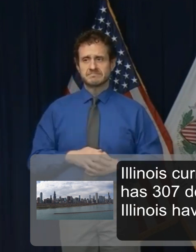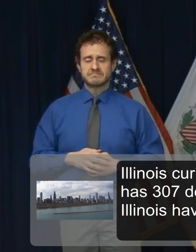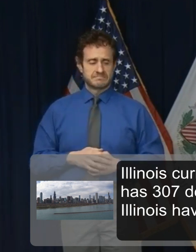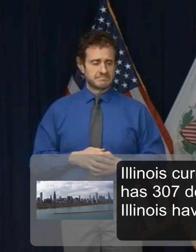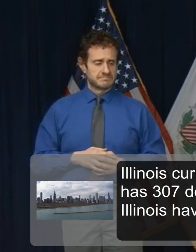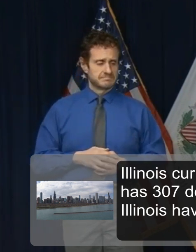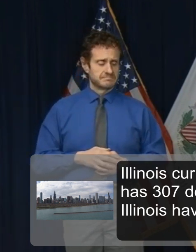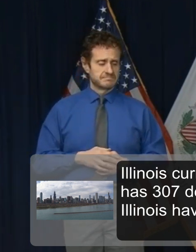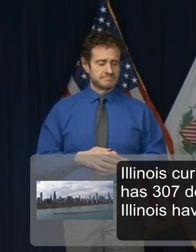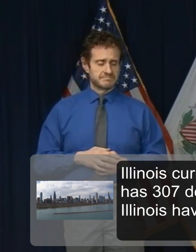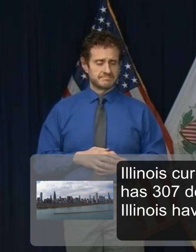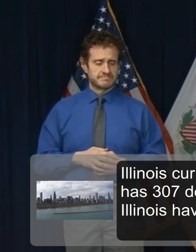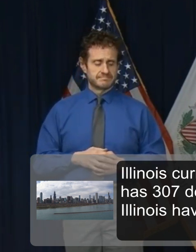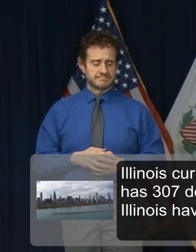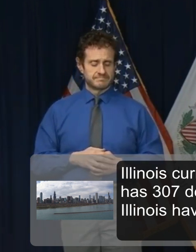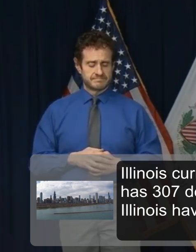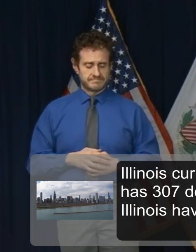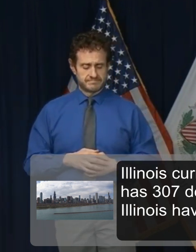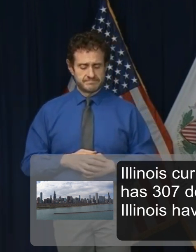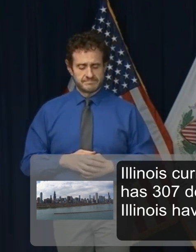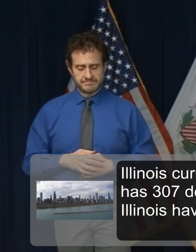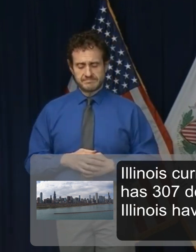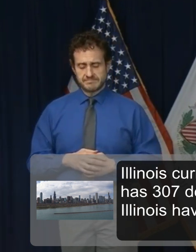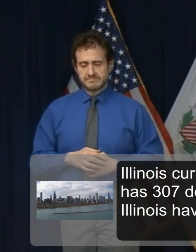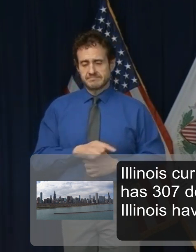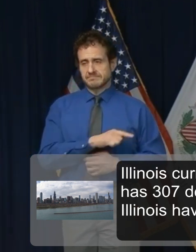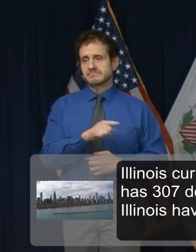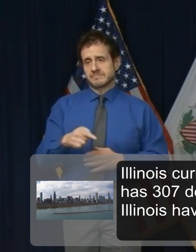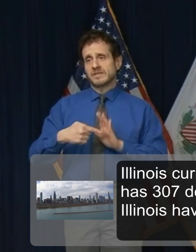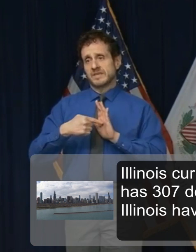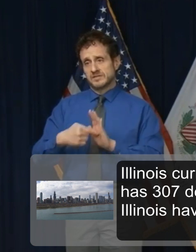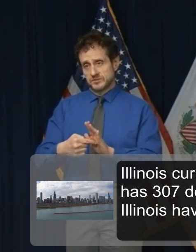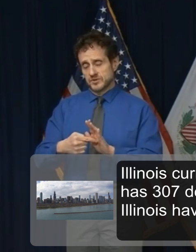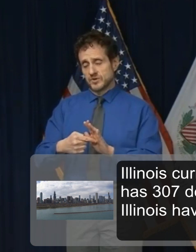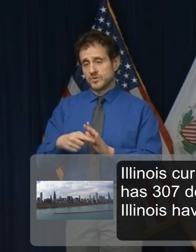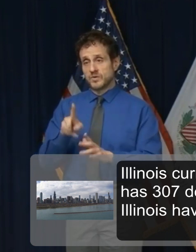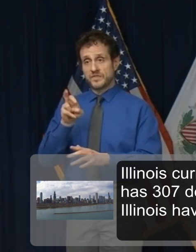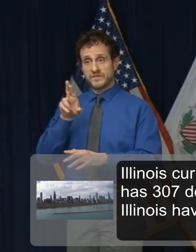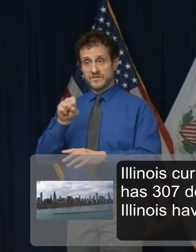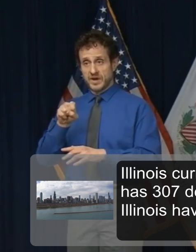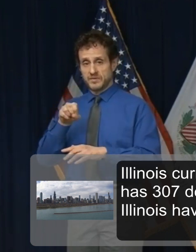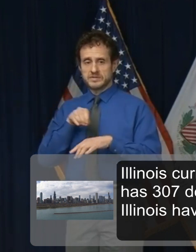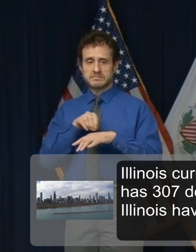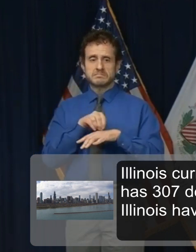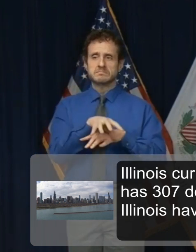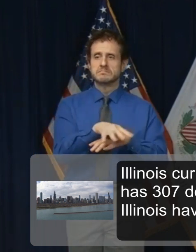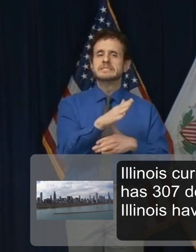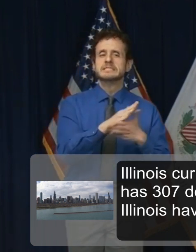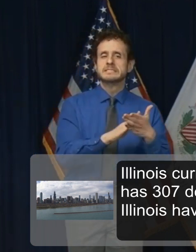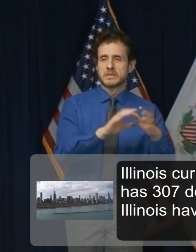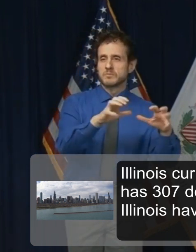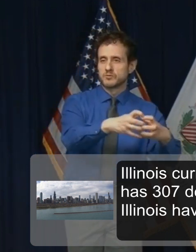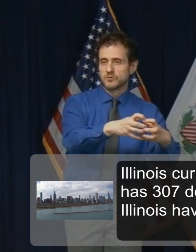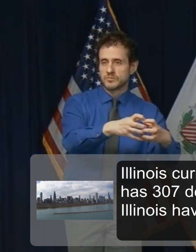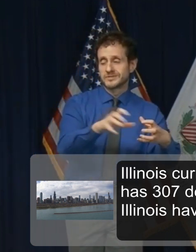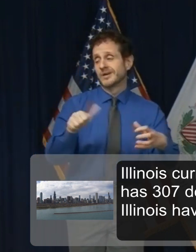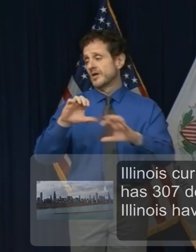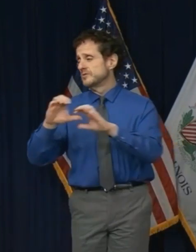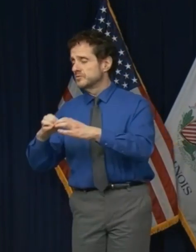cumulatively, they reflect the disproportionate burden that this virus places on some communities more than others.